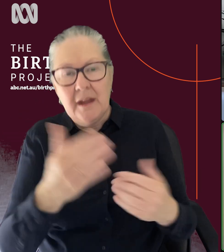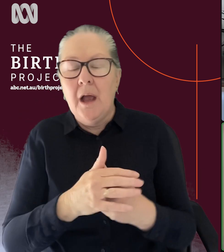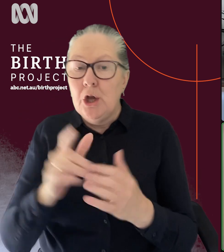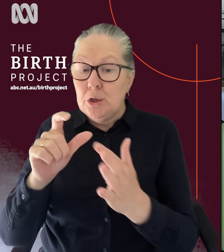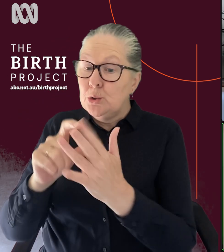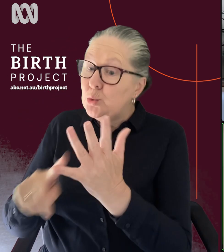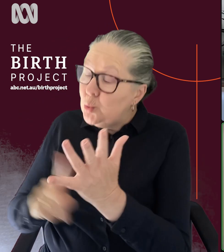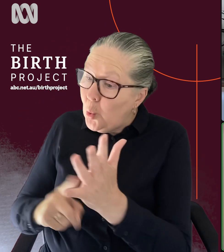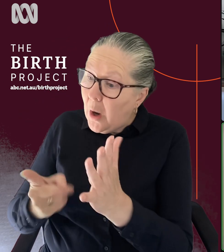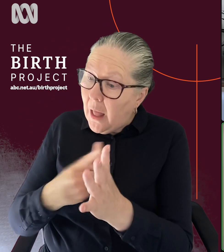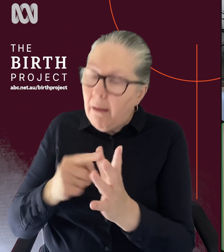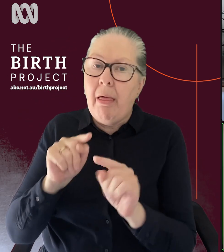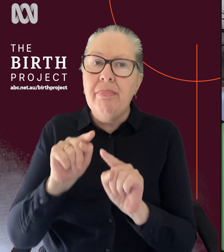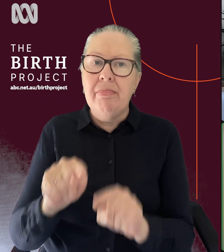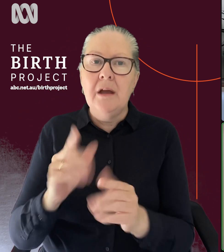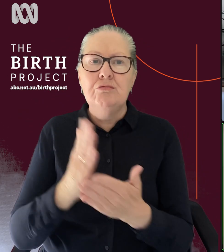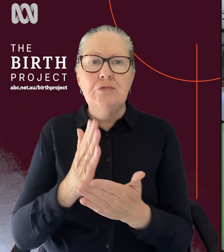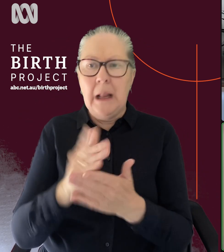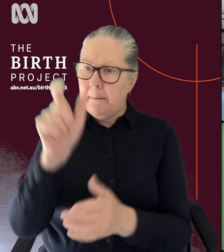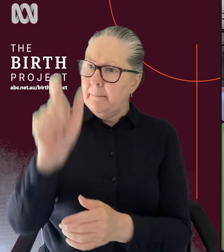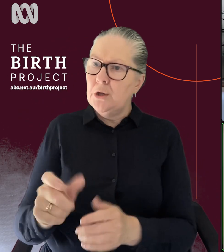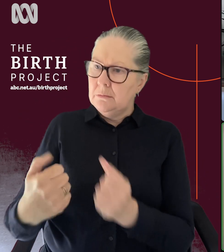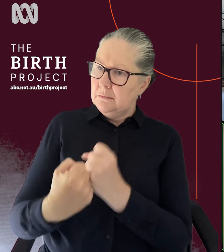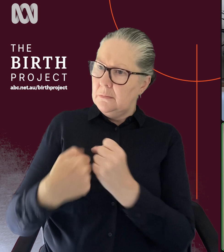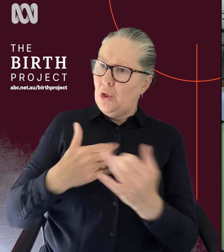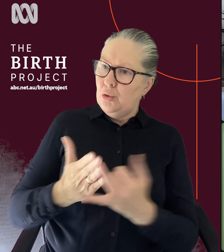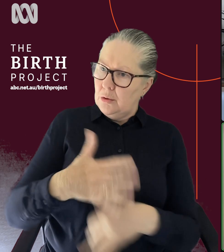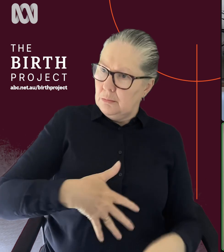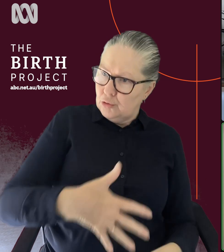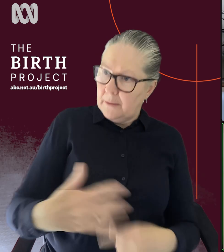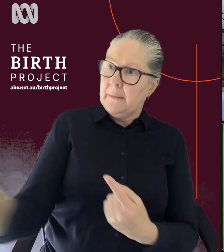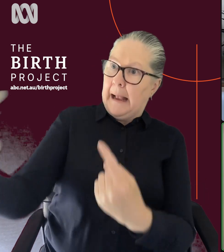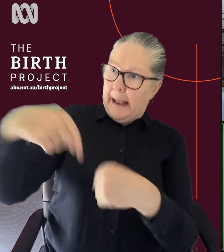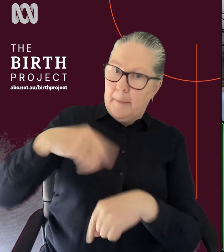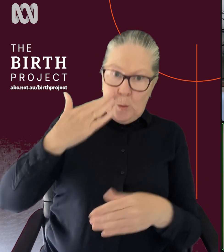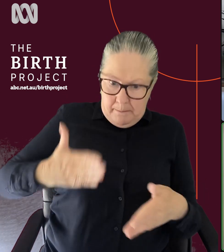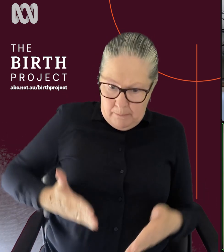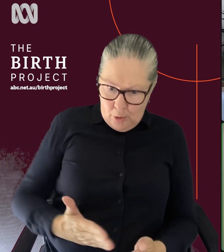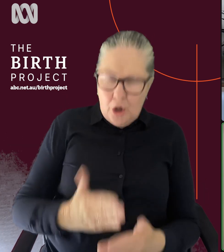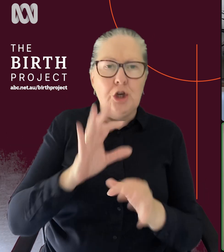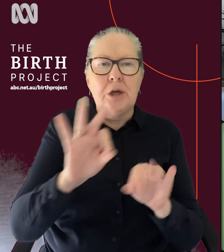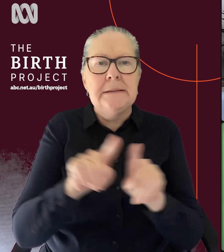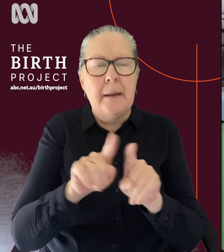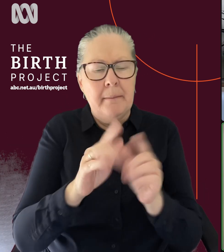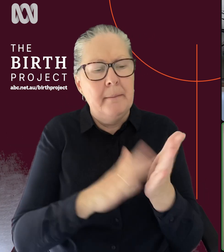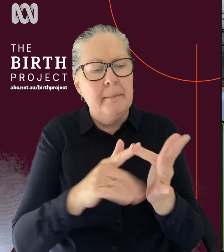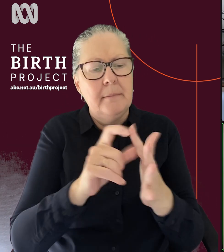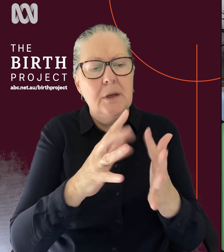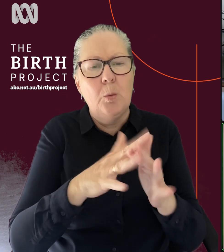who supports you throughout your pregnancy and attends the birth. And unlike a midwife who kind of can go or